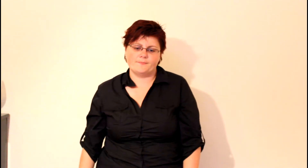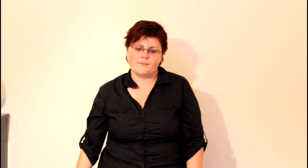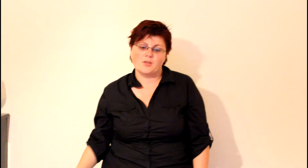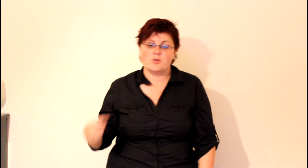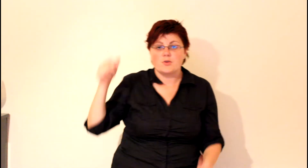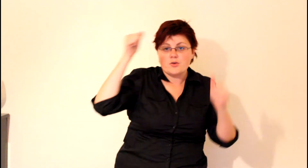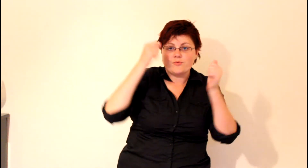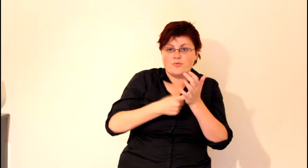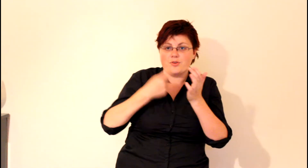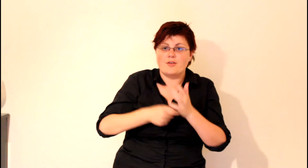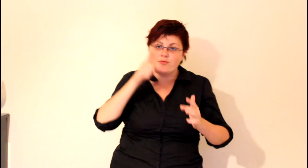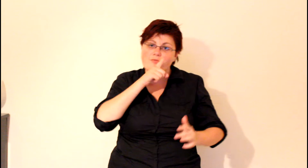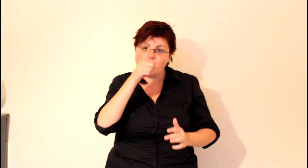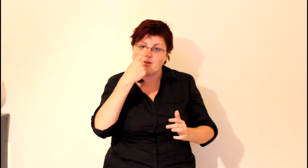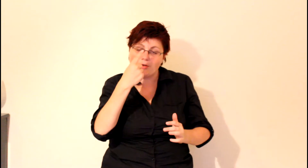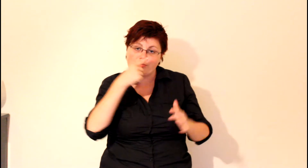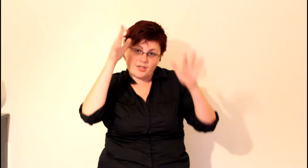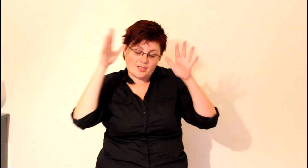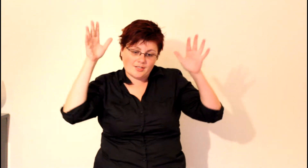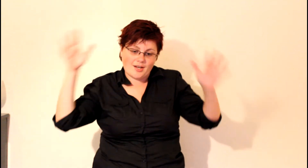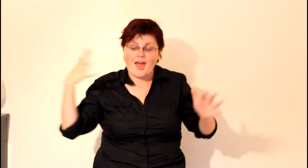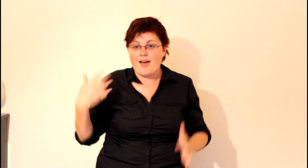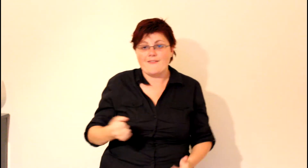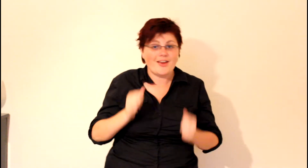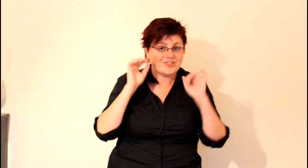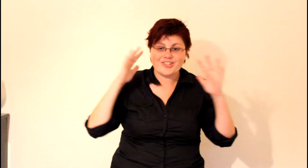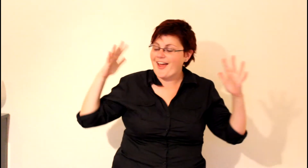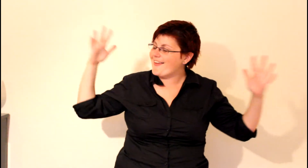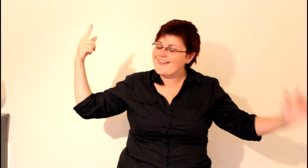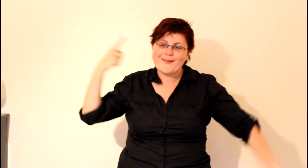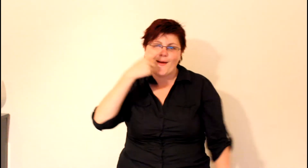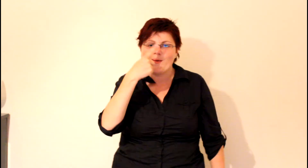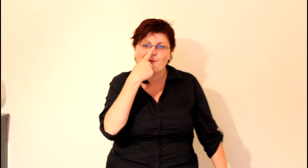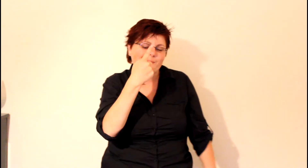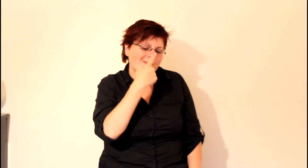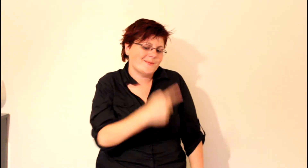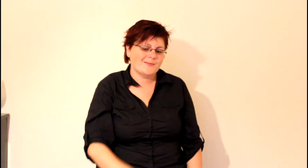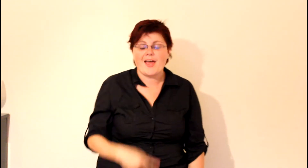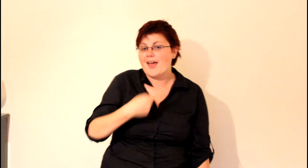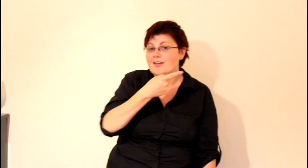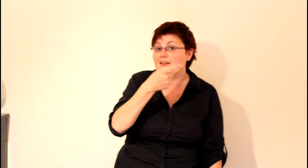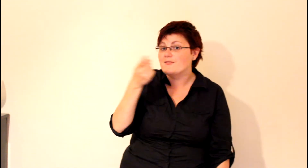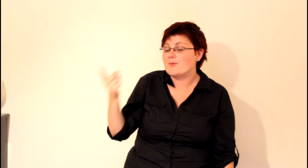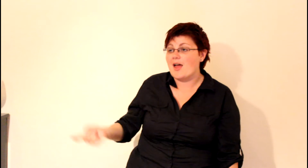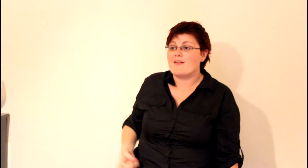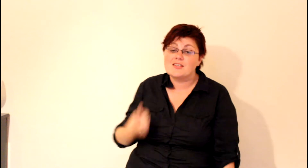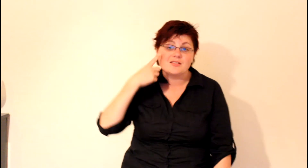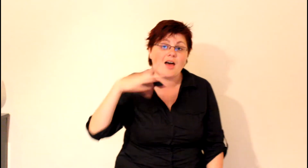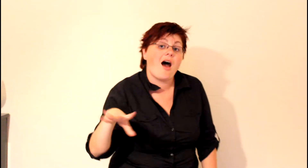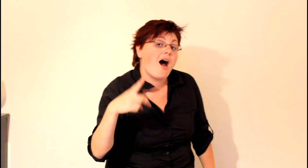Rudolph the Red-Nosed Reindeer had a very shiny nose and if you ever saw